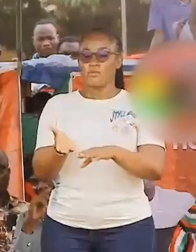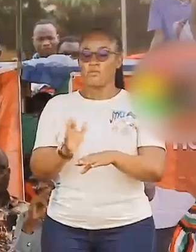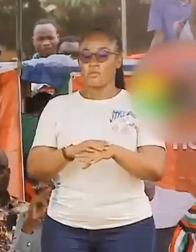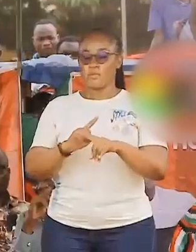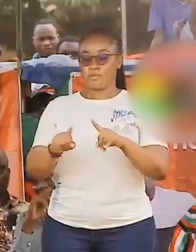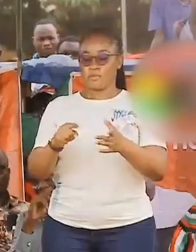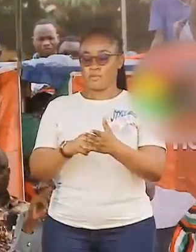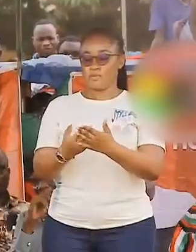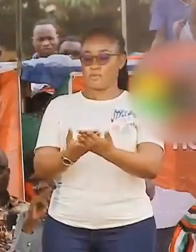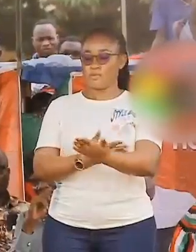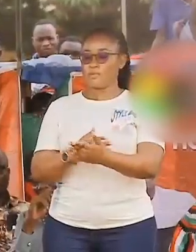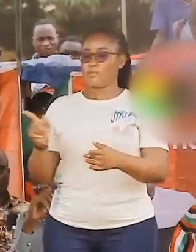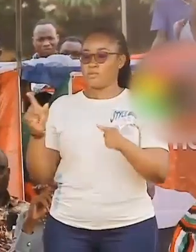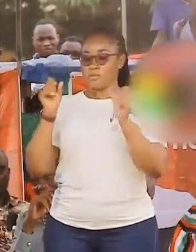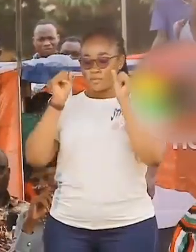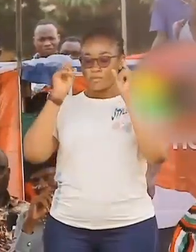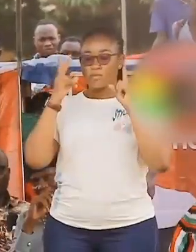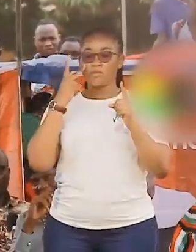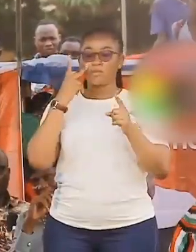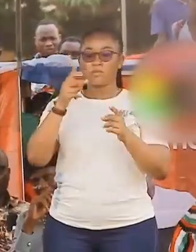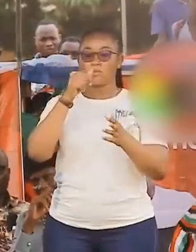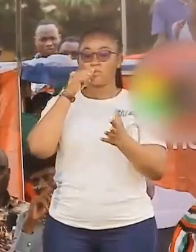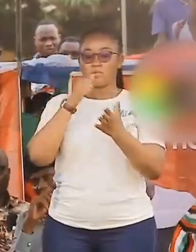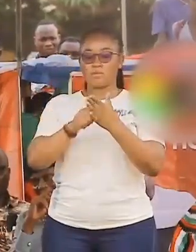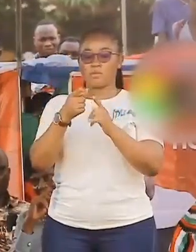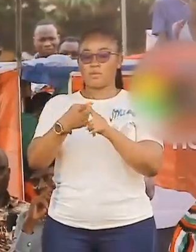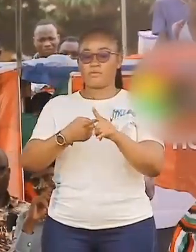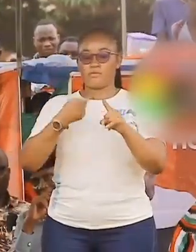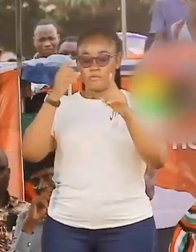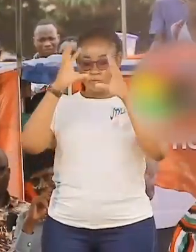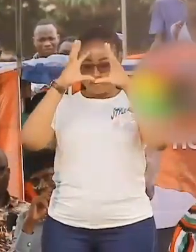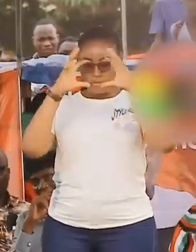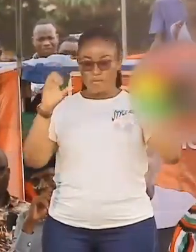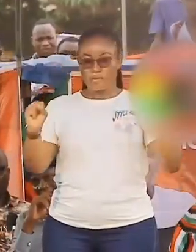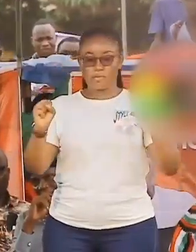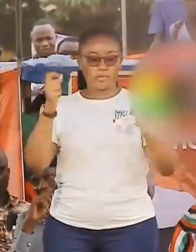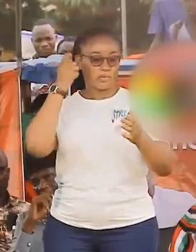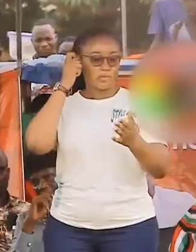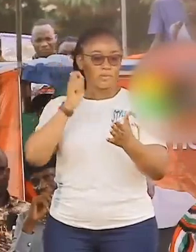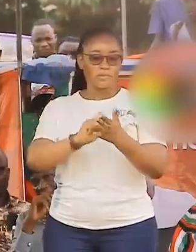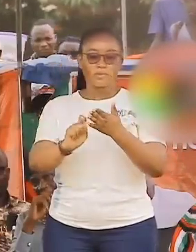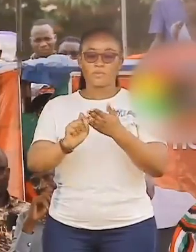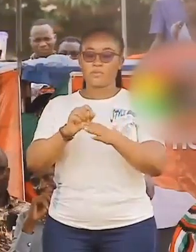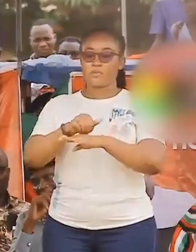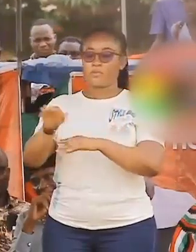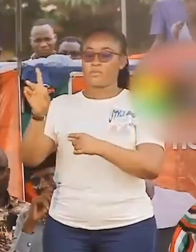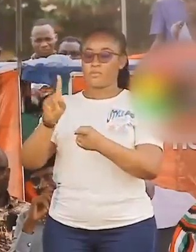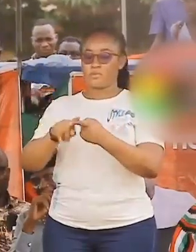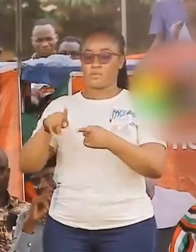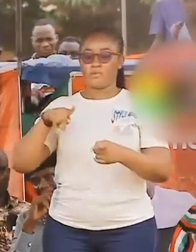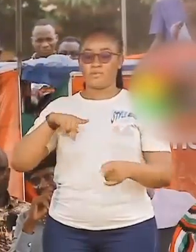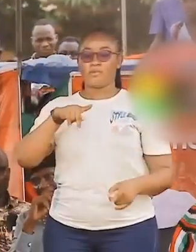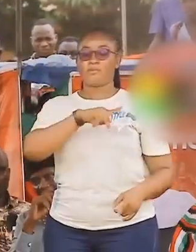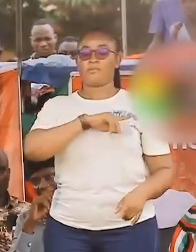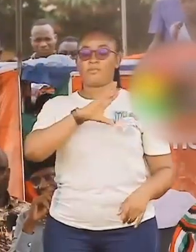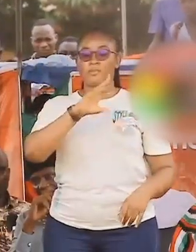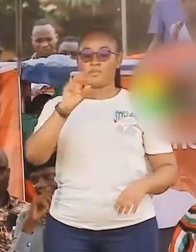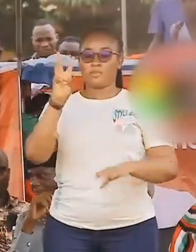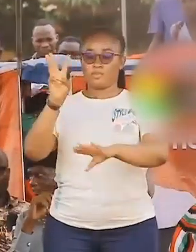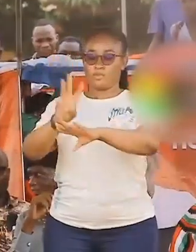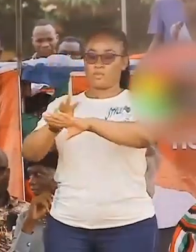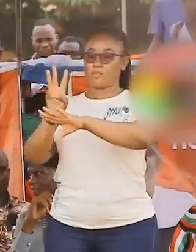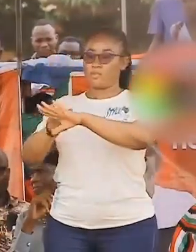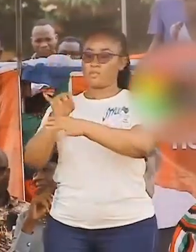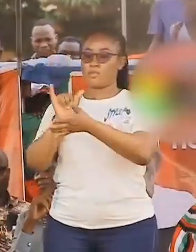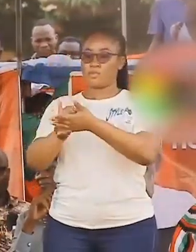I'm sorry to let it be a free president, secretary, and call parliament. This man warned